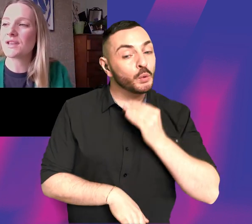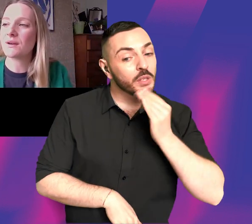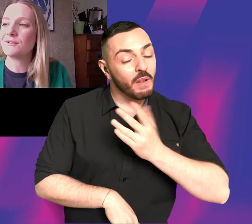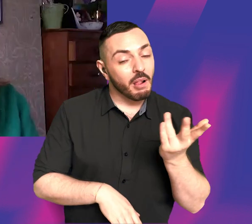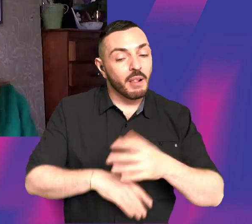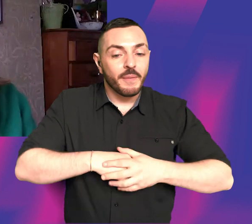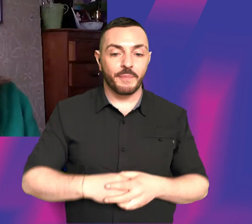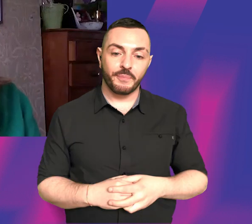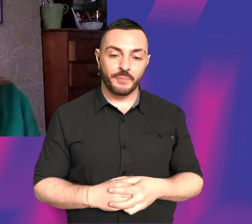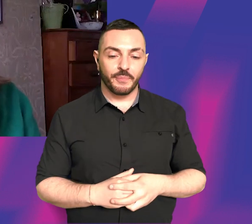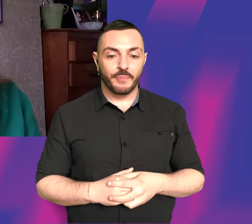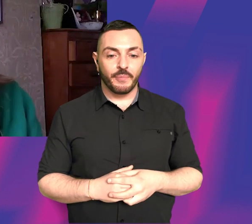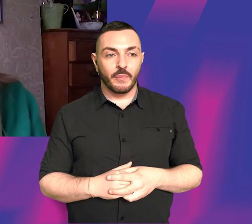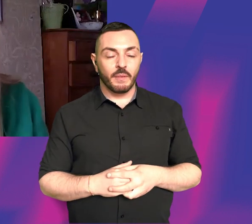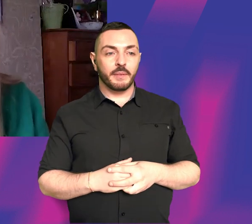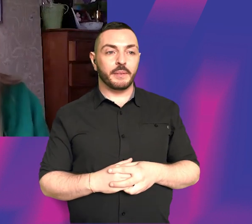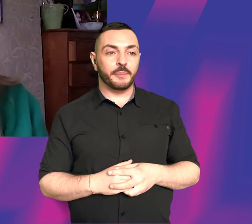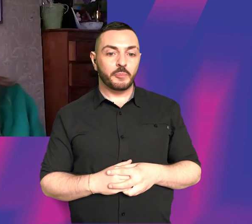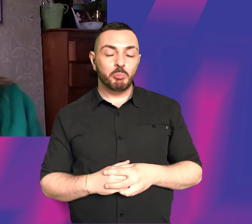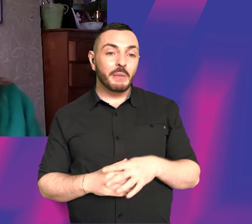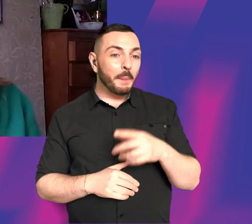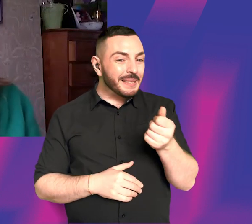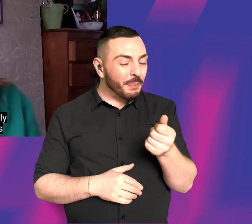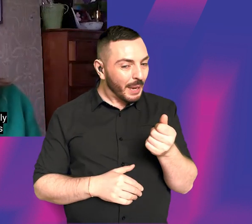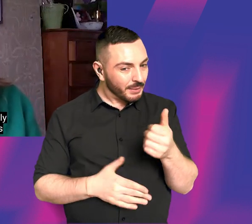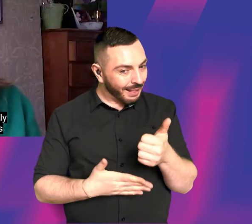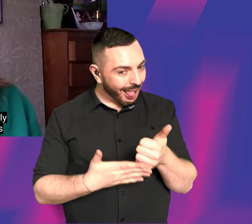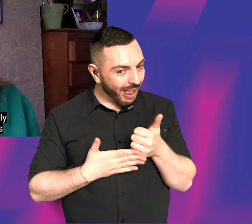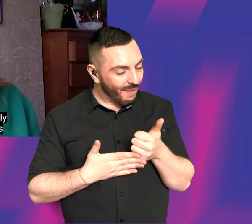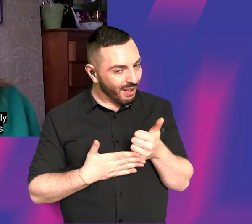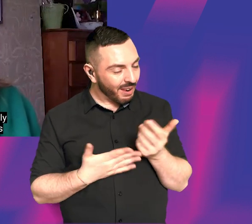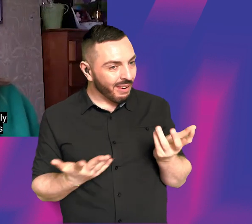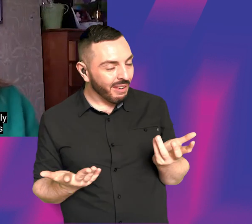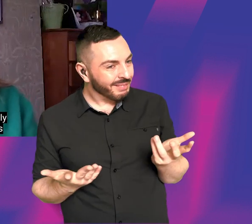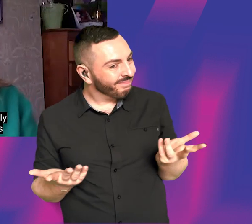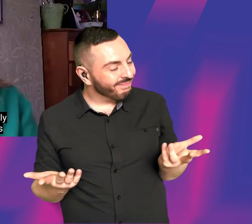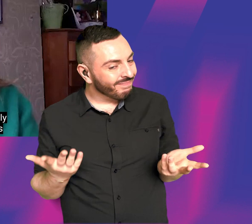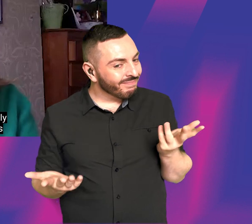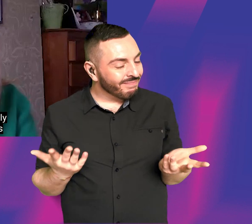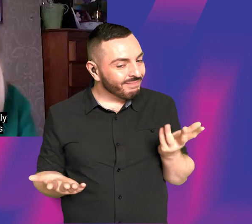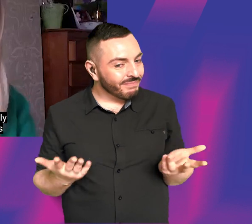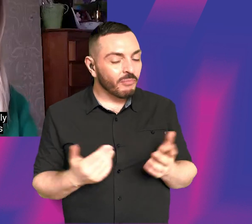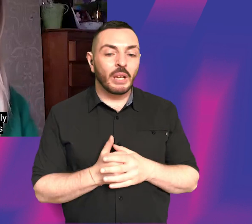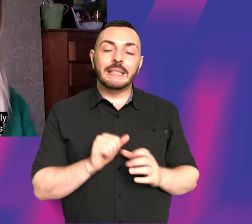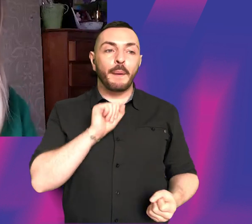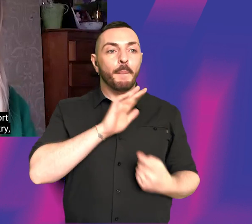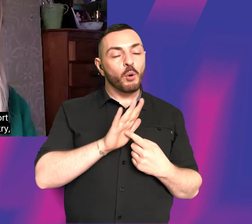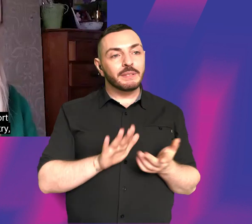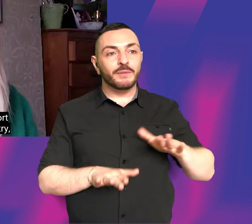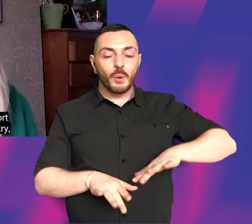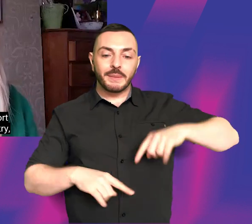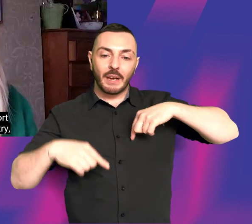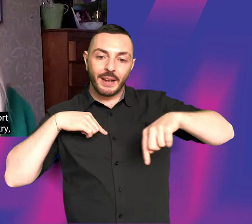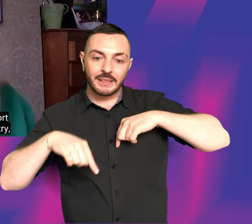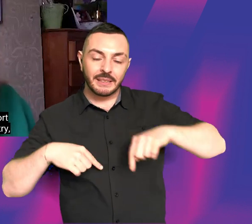But also, but also, do you know what, it's also unhelpful as well, because something that I found really important to learn about directing is that,